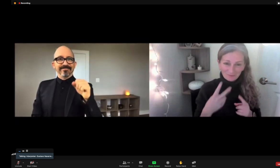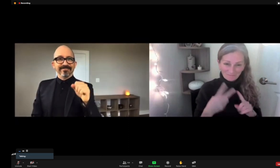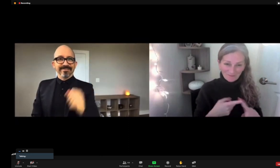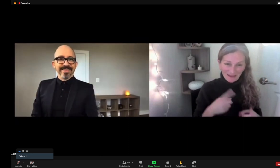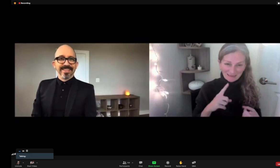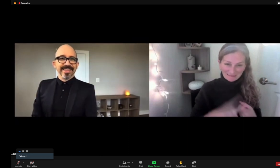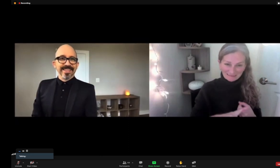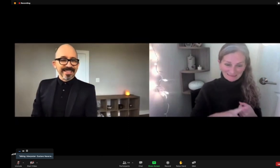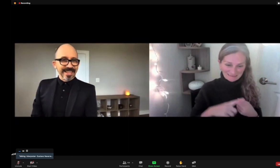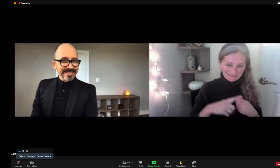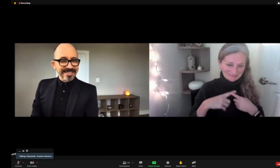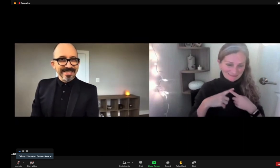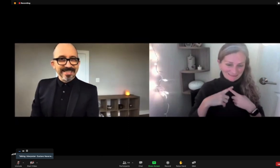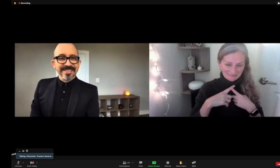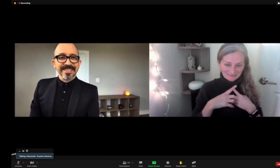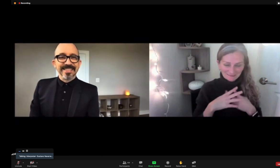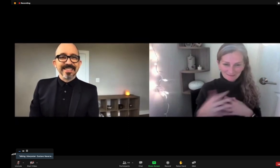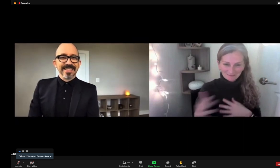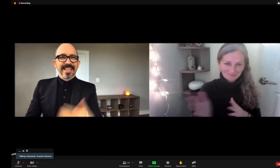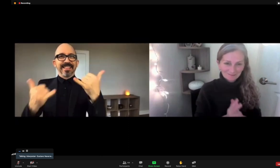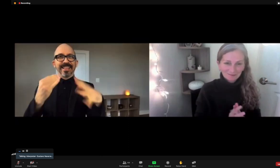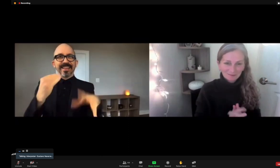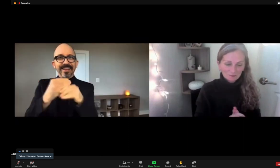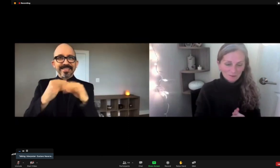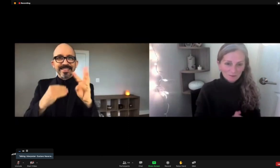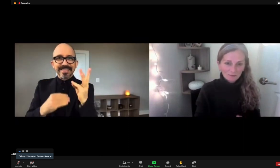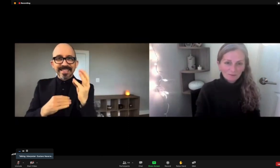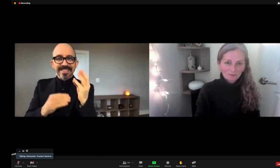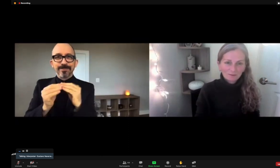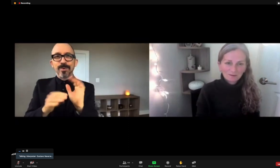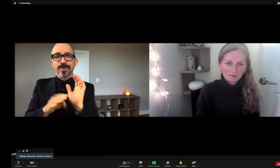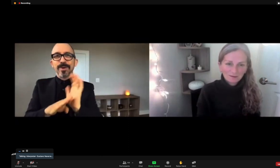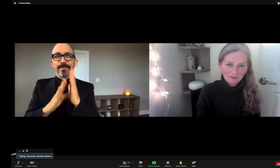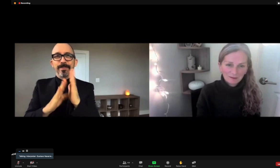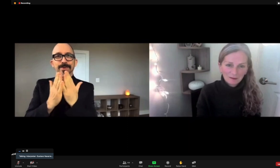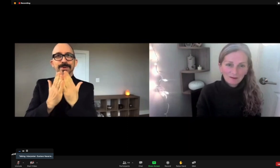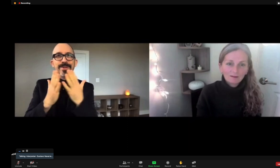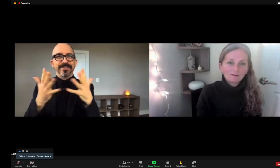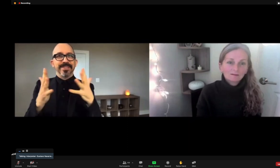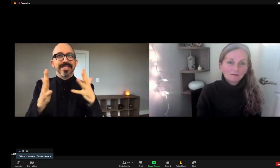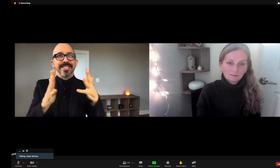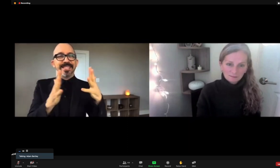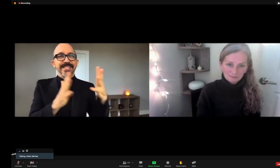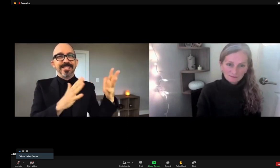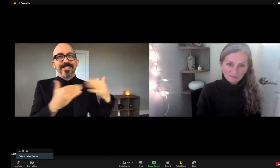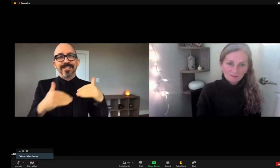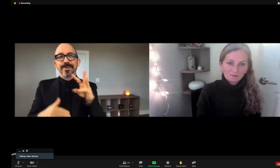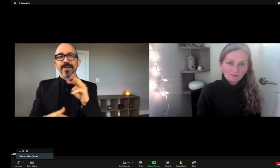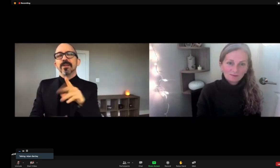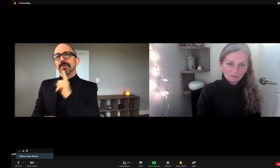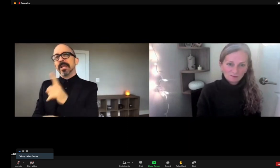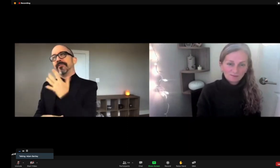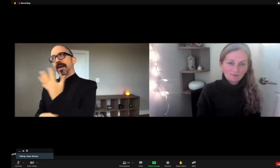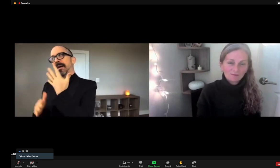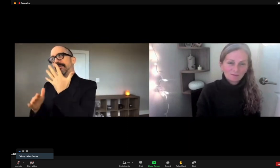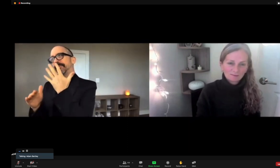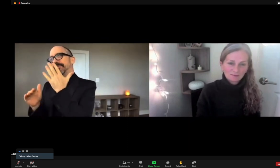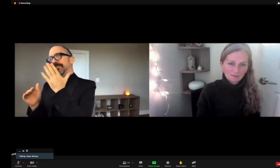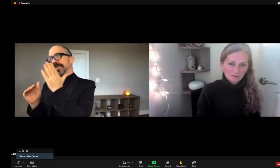I'm ready to talk about our story. Two friends. I know. And now, adding a sixth book to